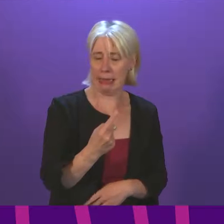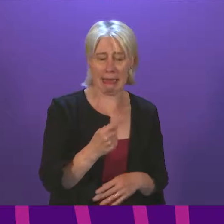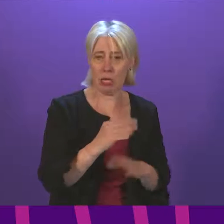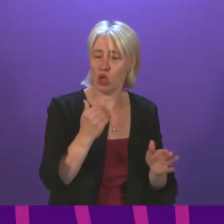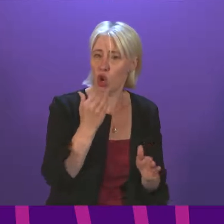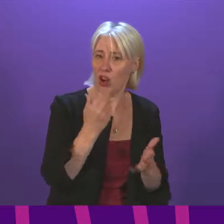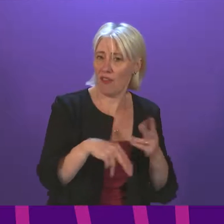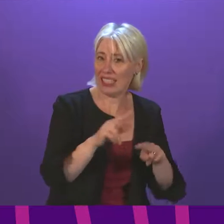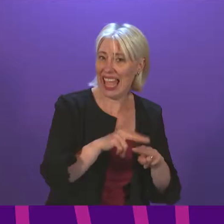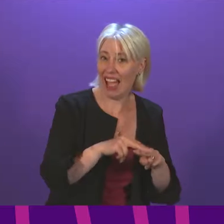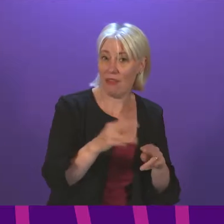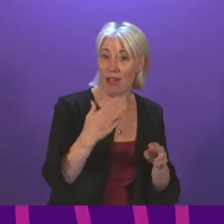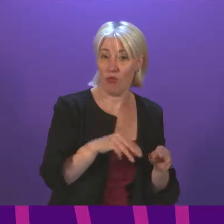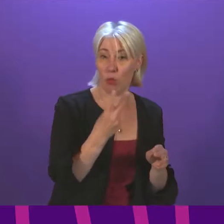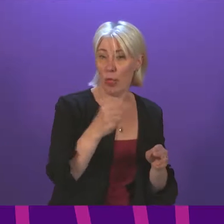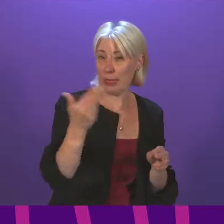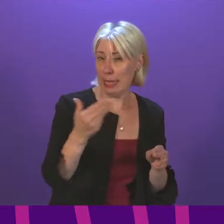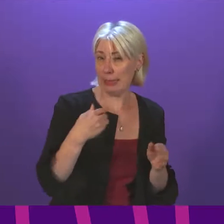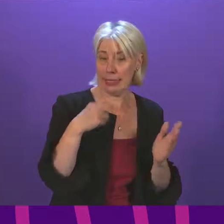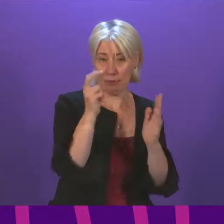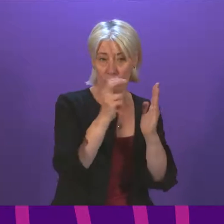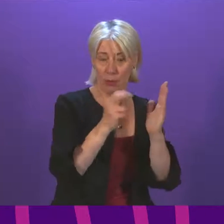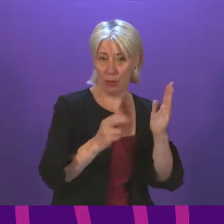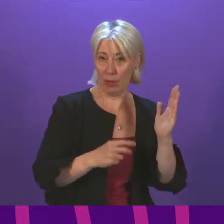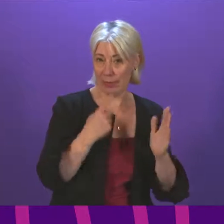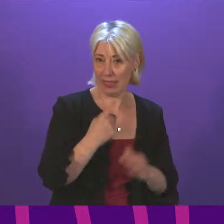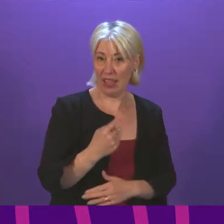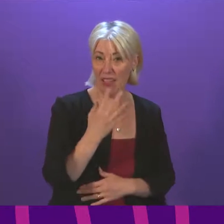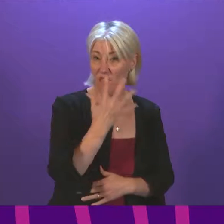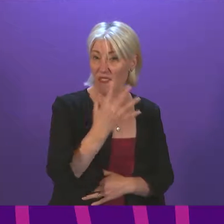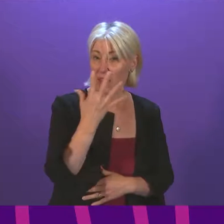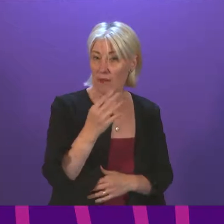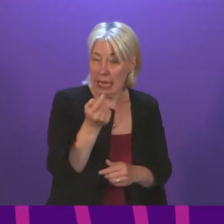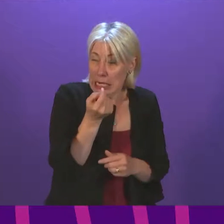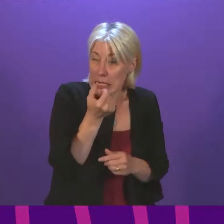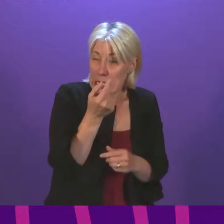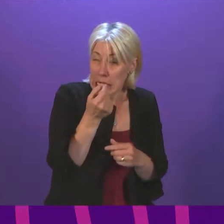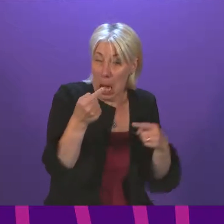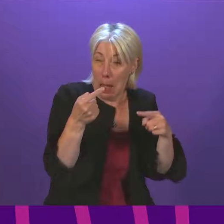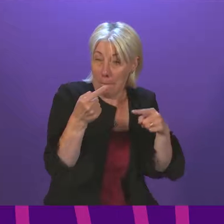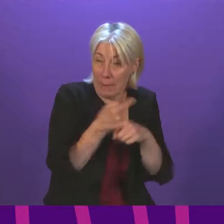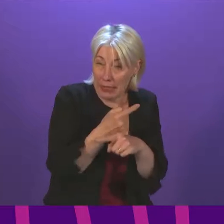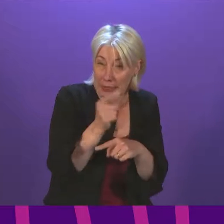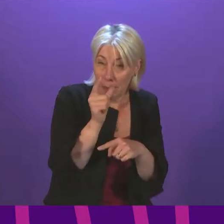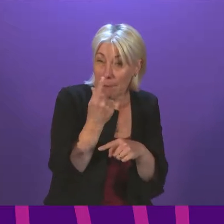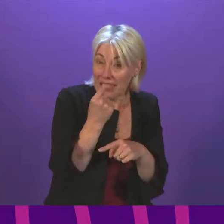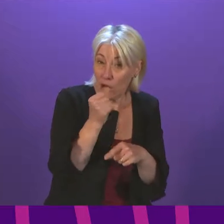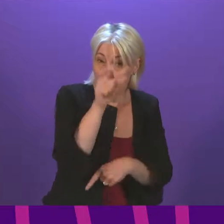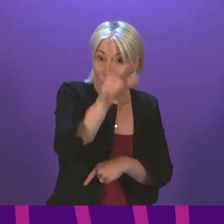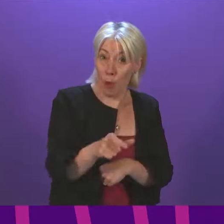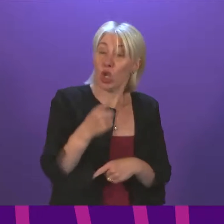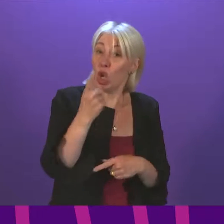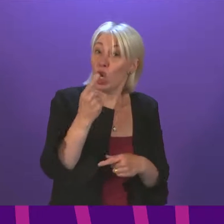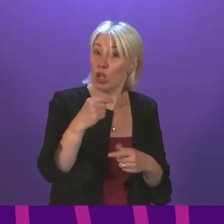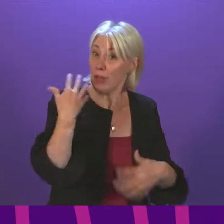at the hospital since 2019. 55 near-miss incidents where there was a potential for a patient to be harmed due to